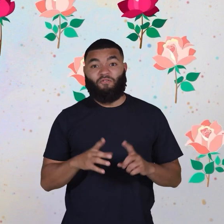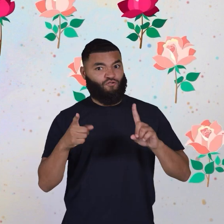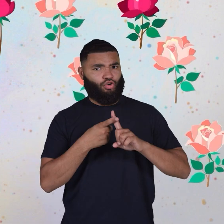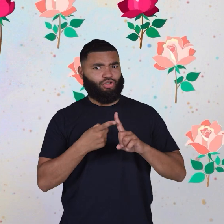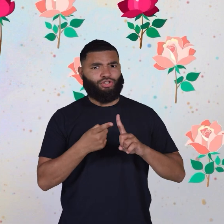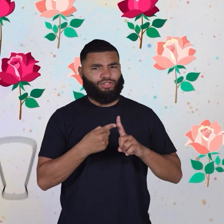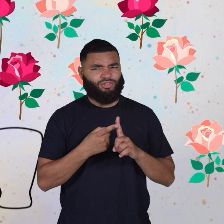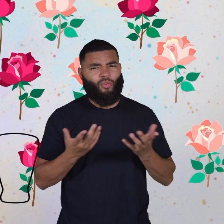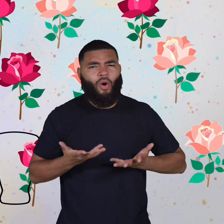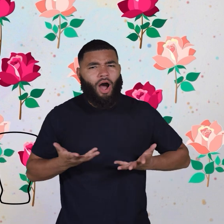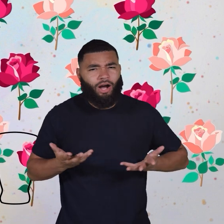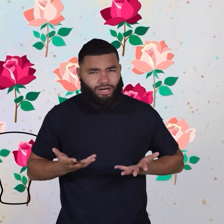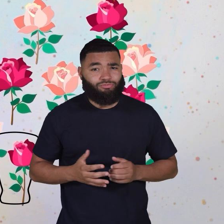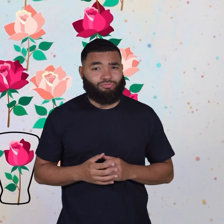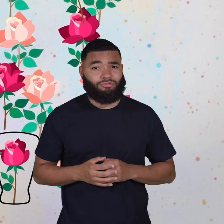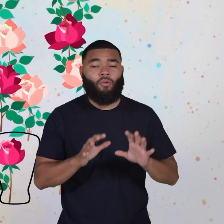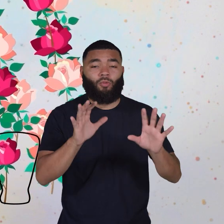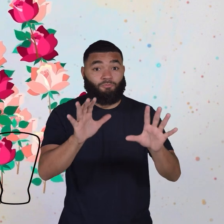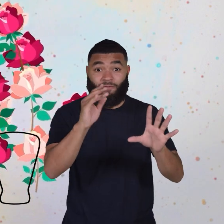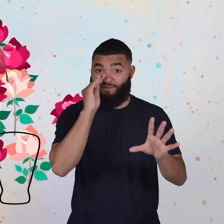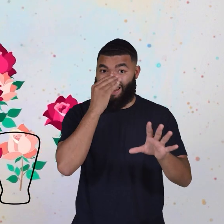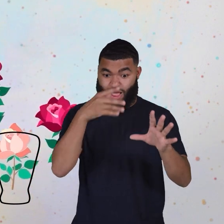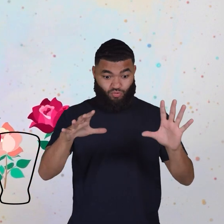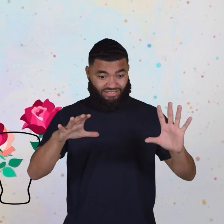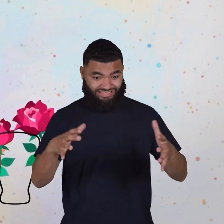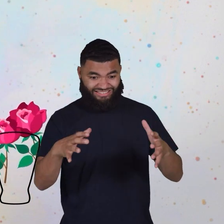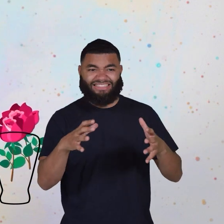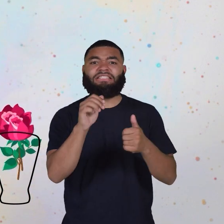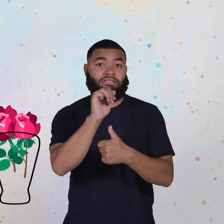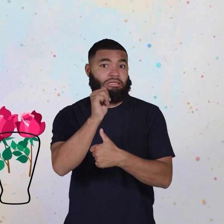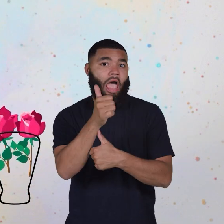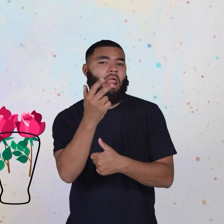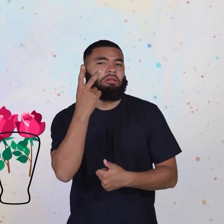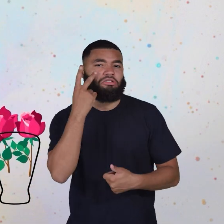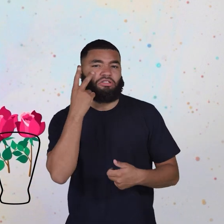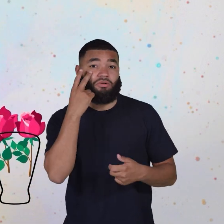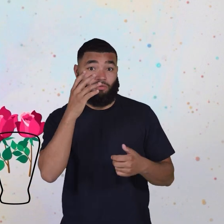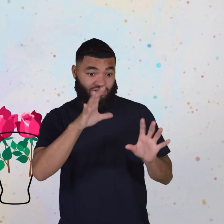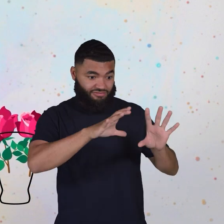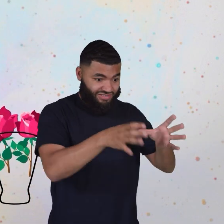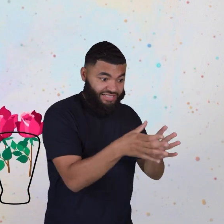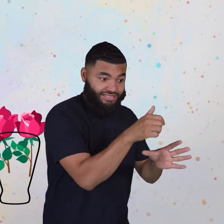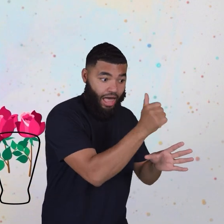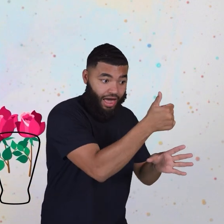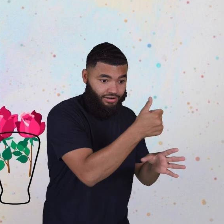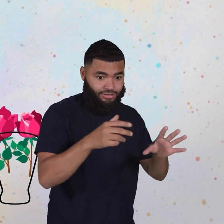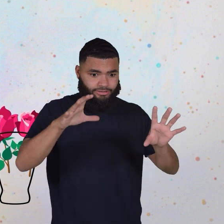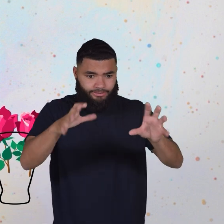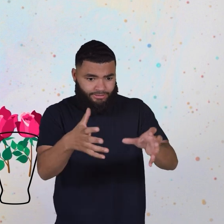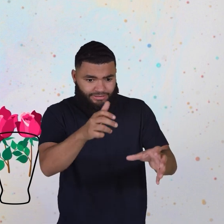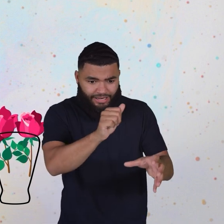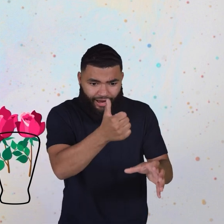first? Let's try grouping these flowers into groups of ten. One, two, three,